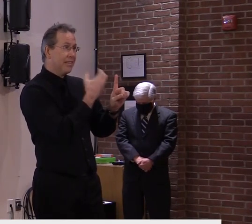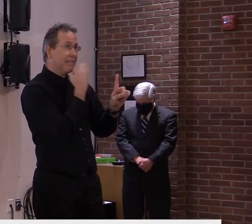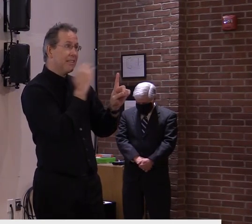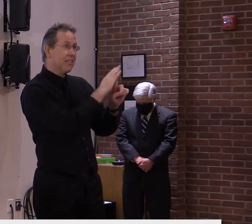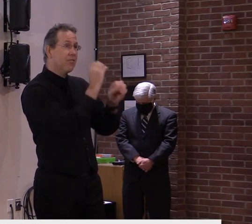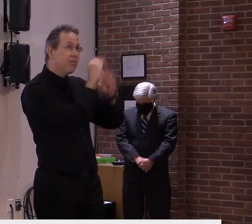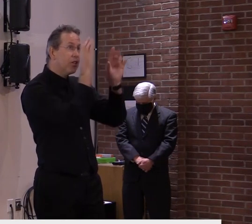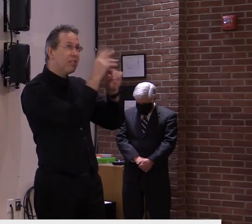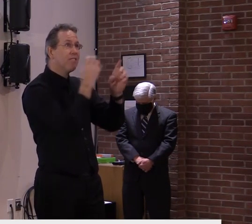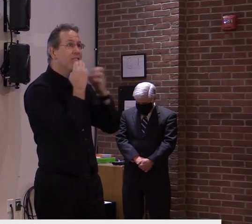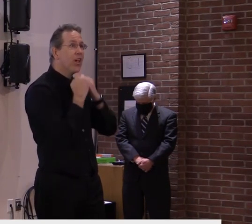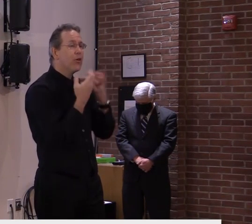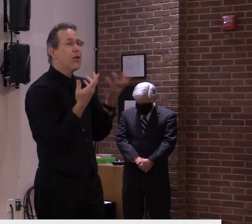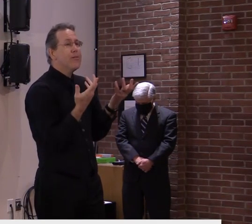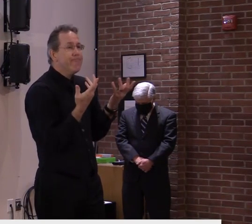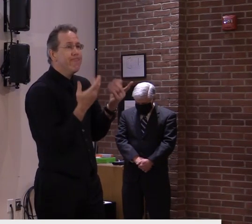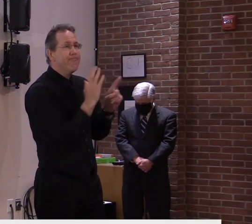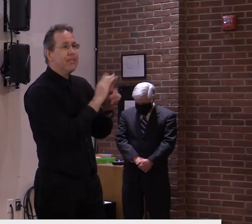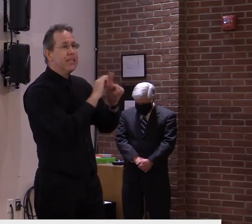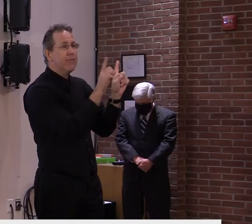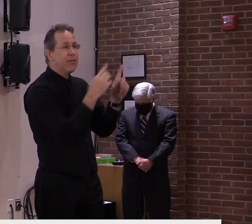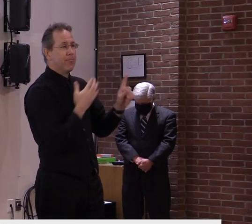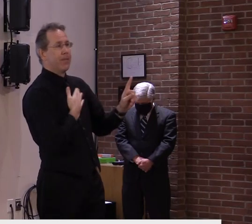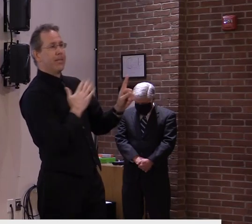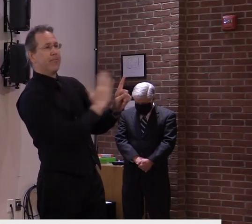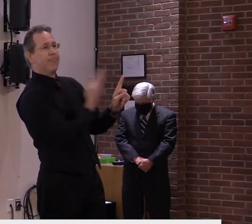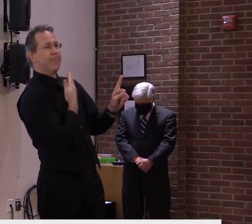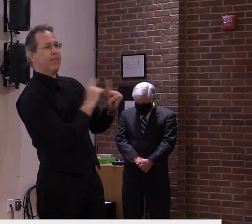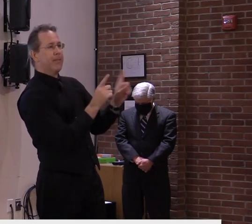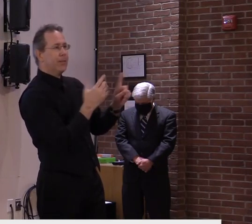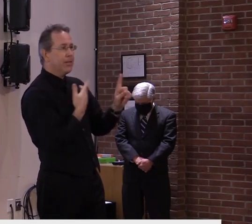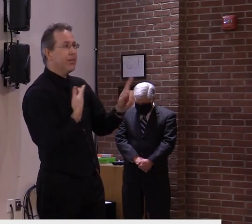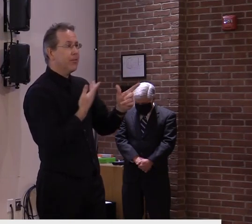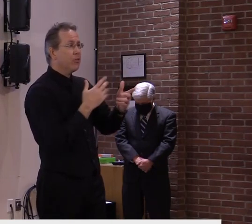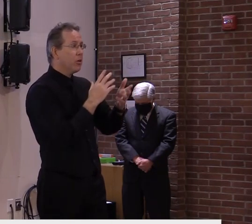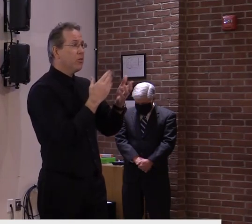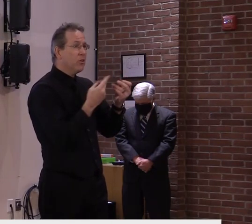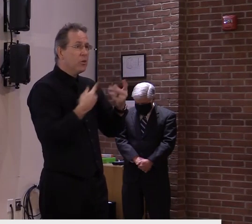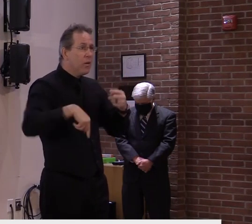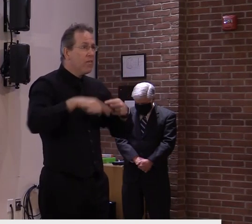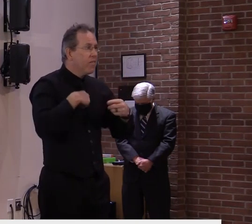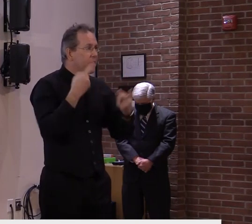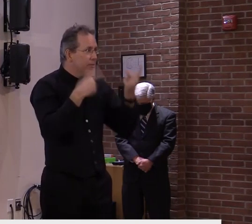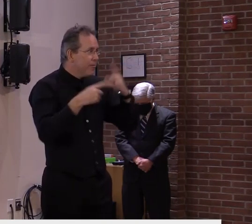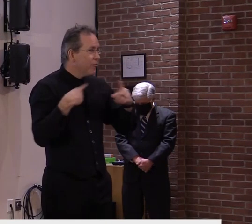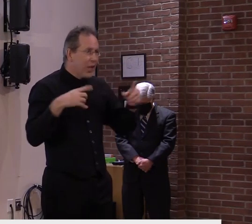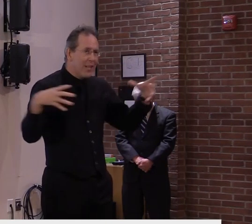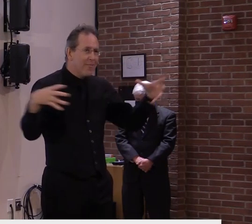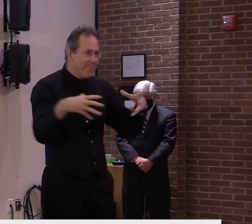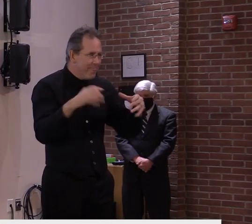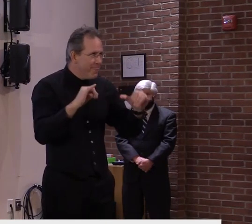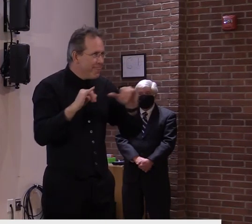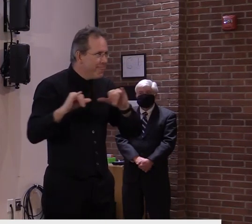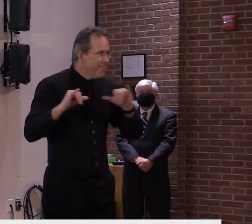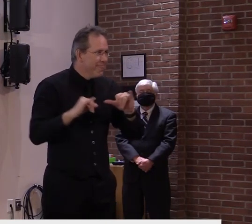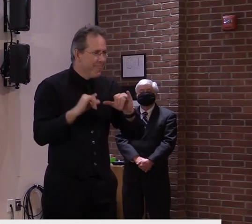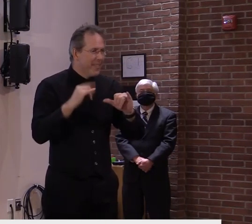have those conversations over the next few months and determine what direction the party goes.